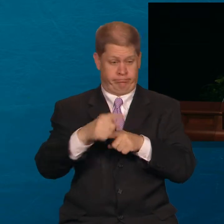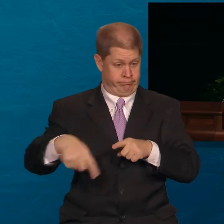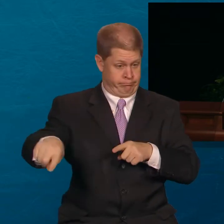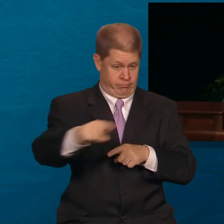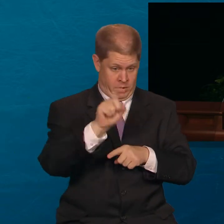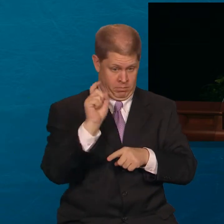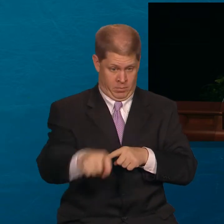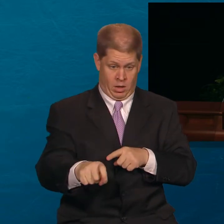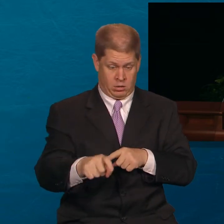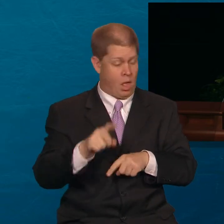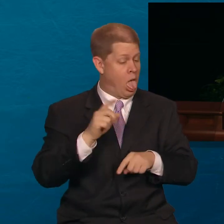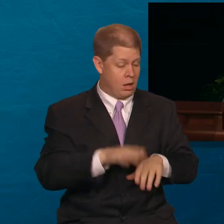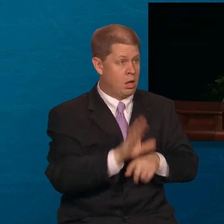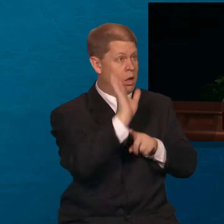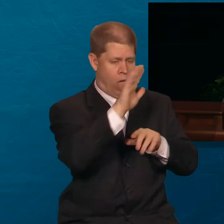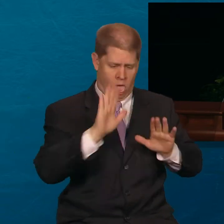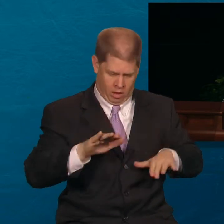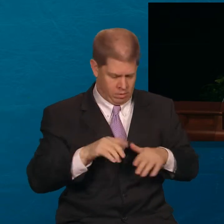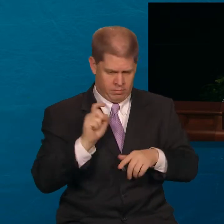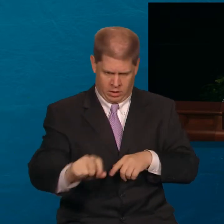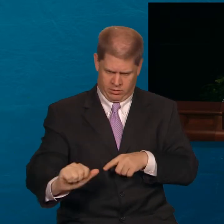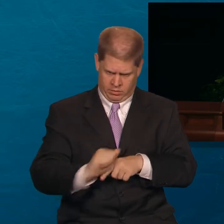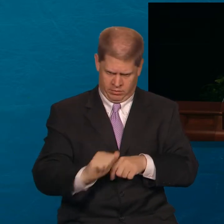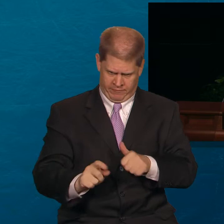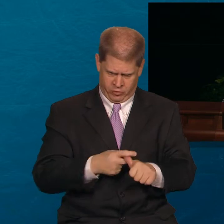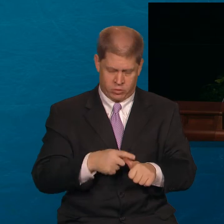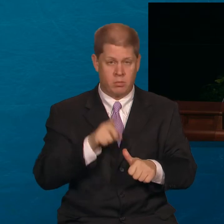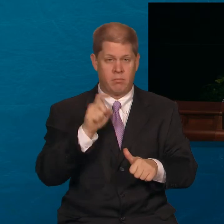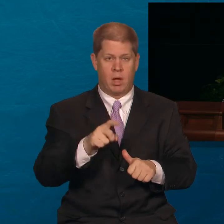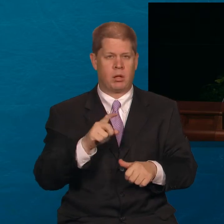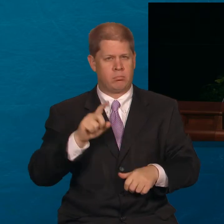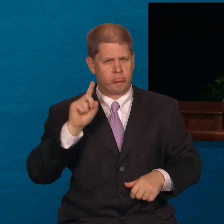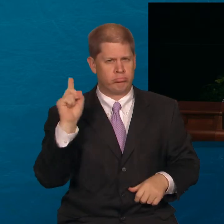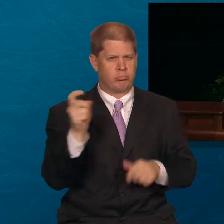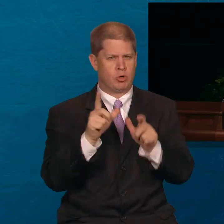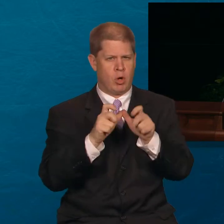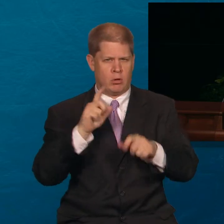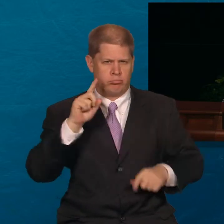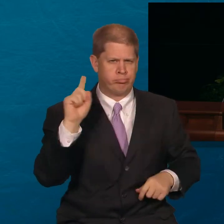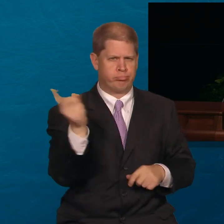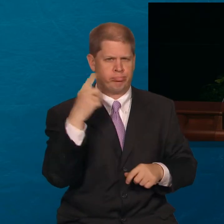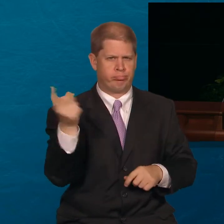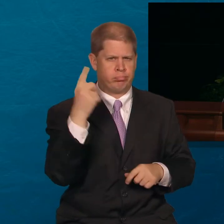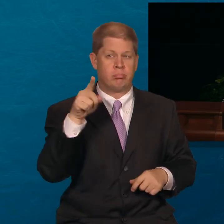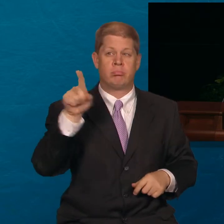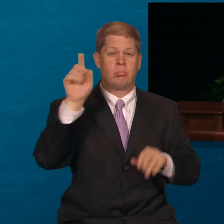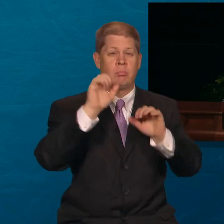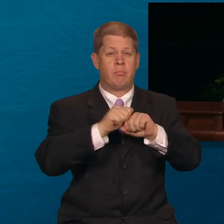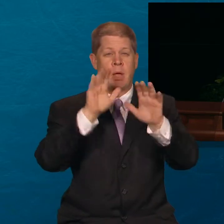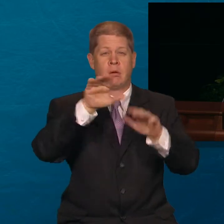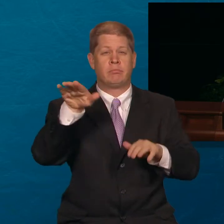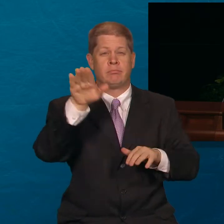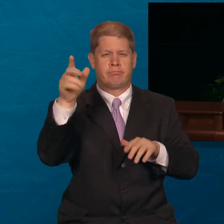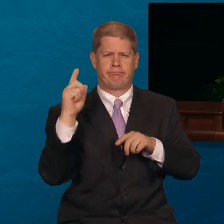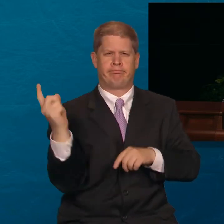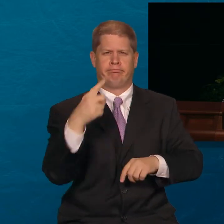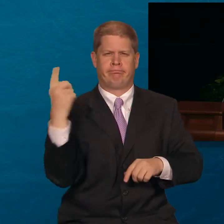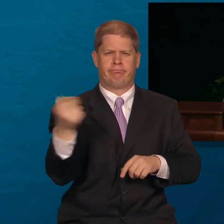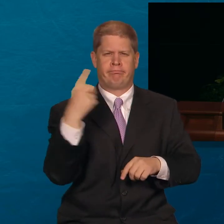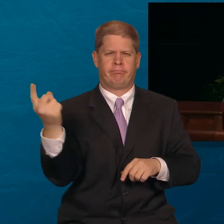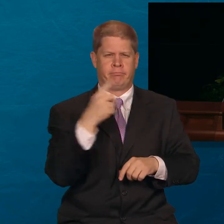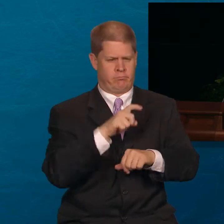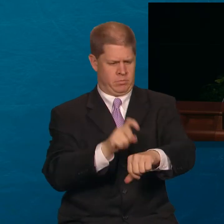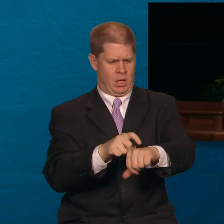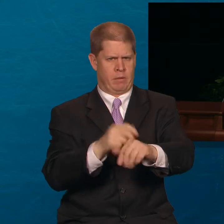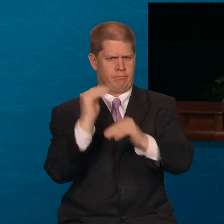any of us could touch a basketball on the practice court was to run a cross-country course in the hills near the school in a very